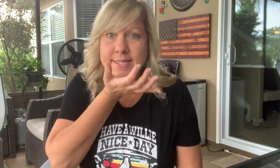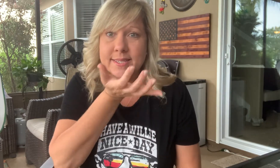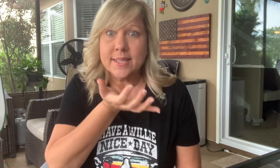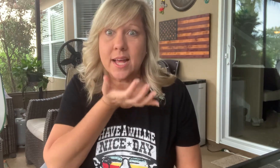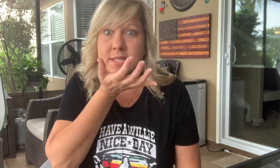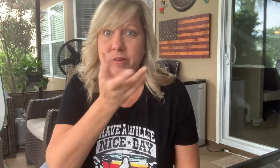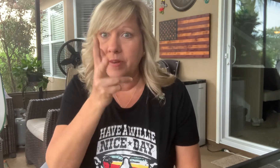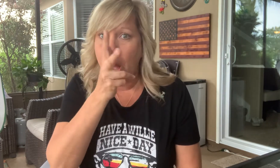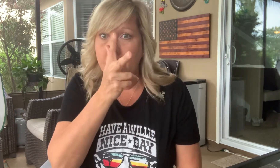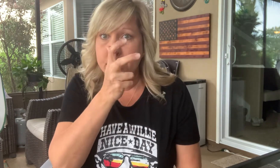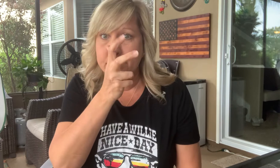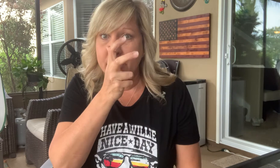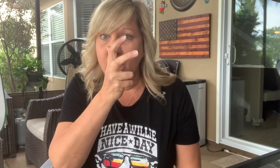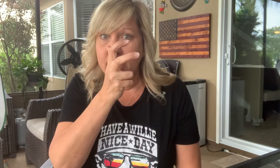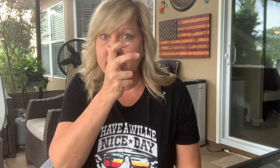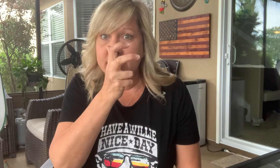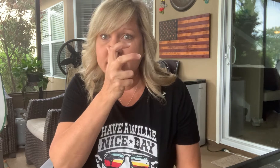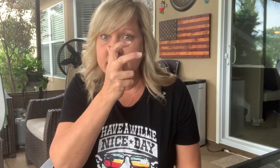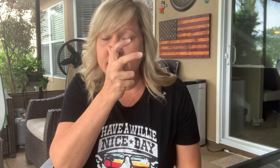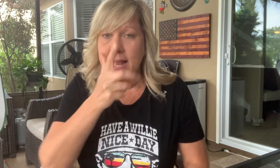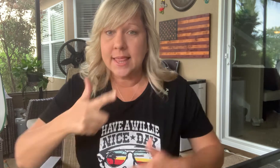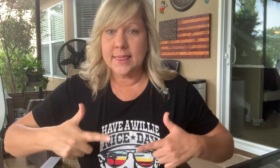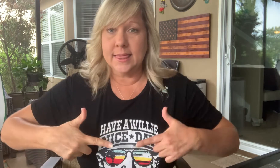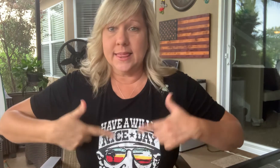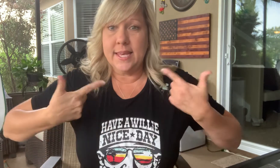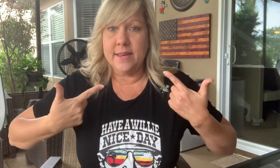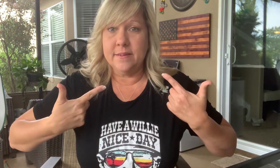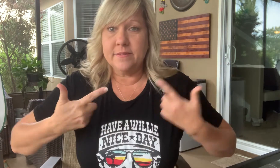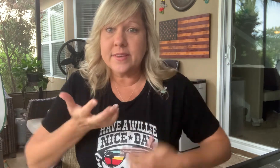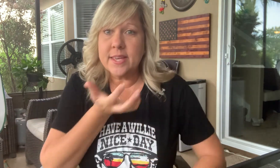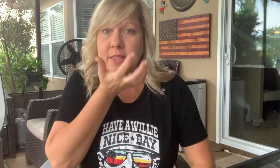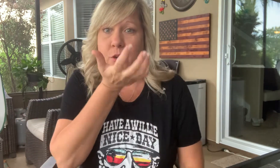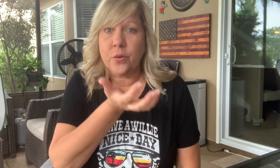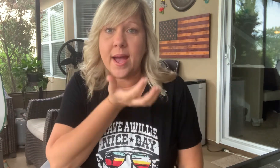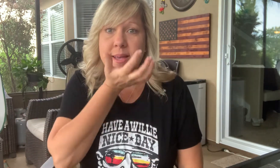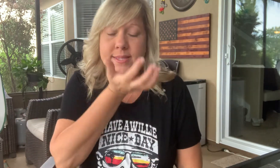Lots of bugs live in the grass.